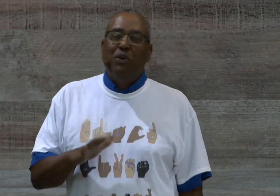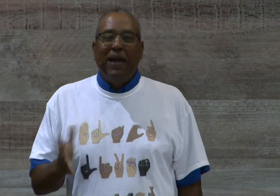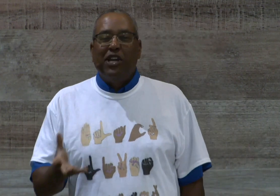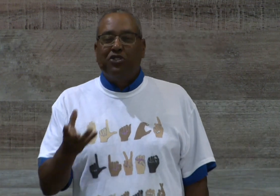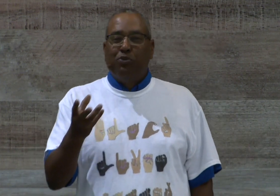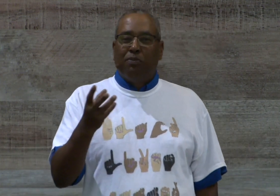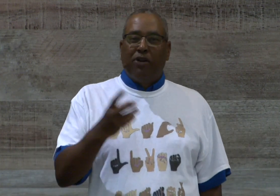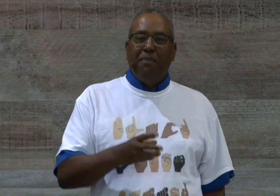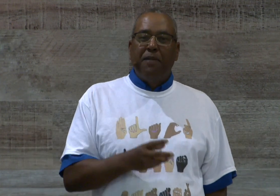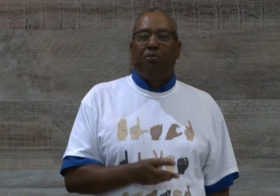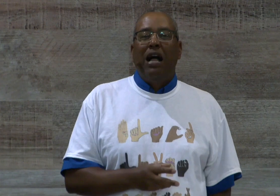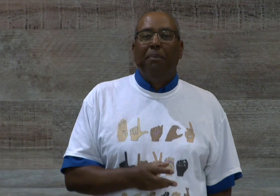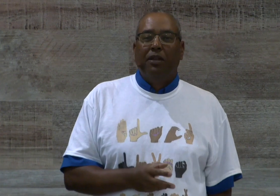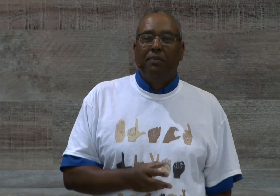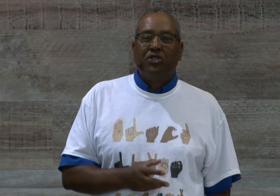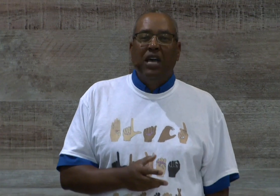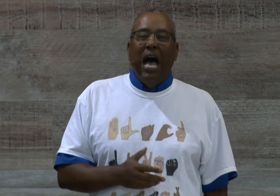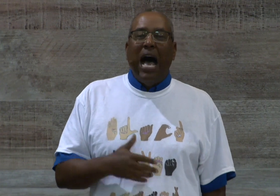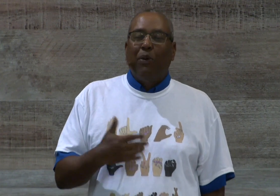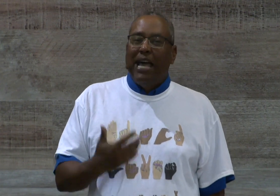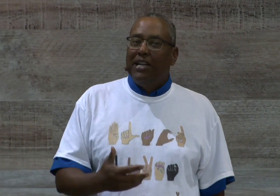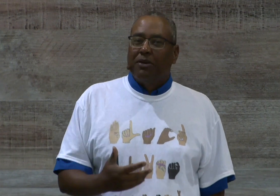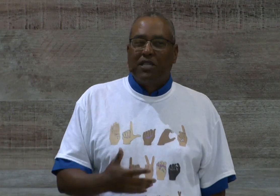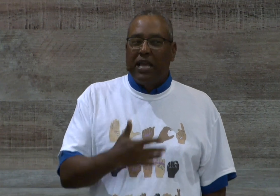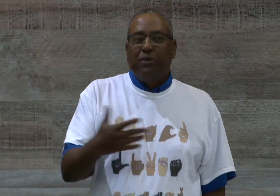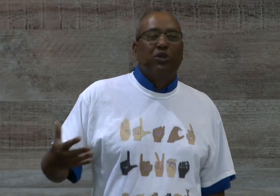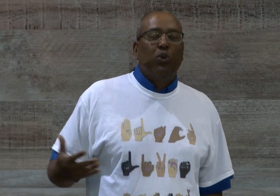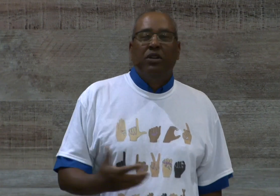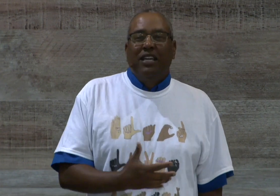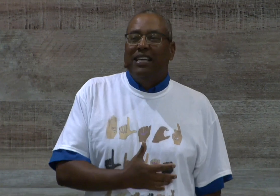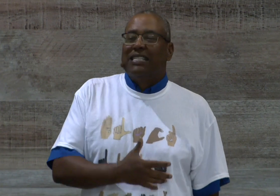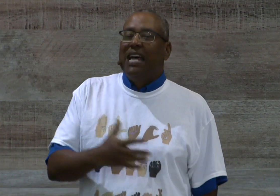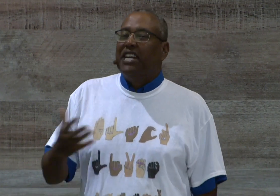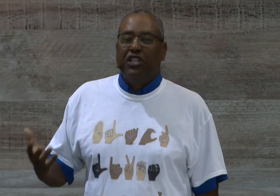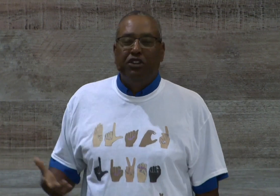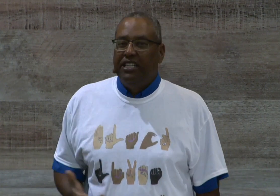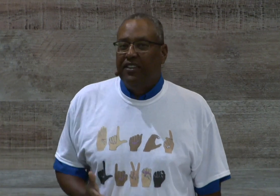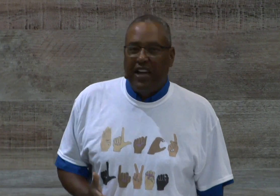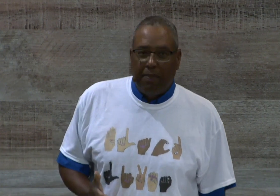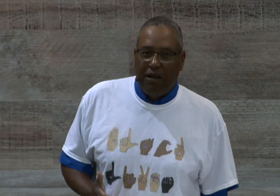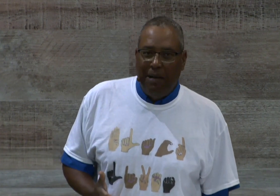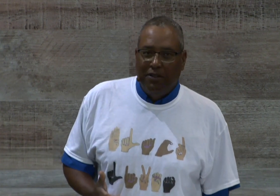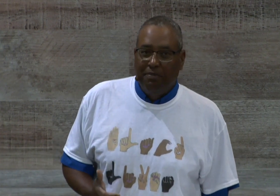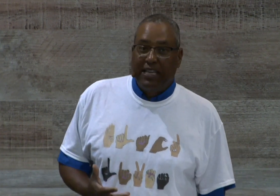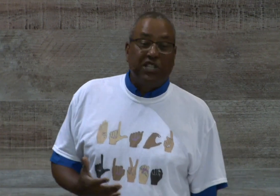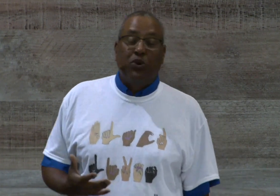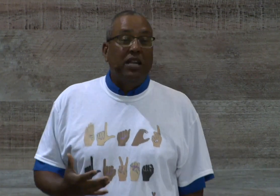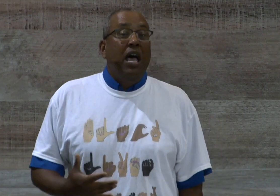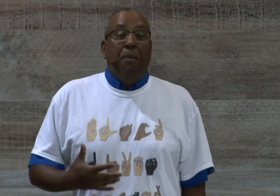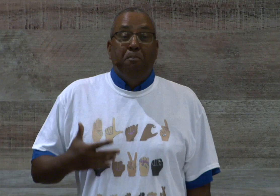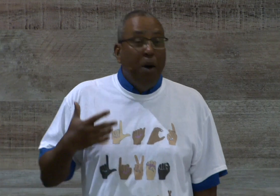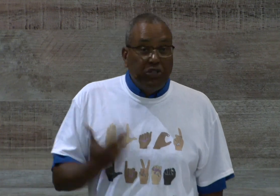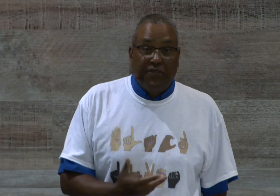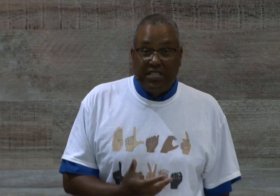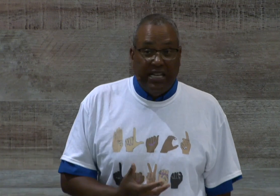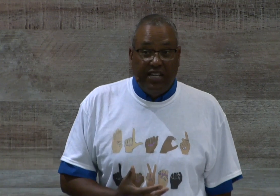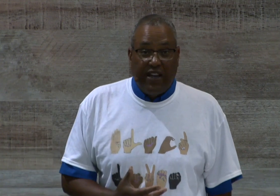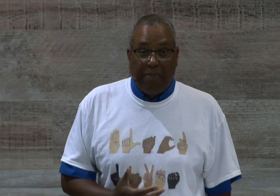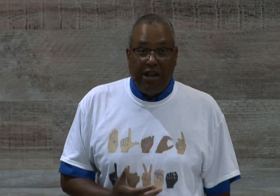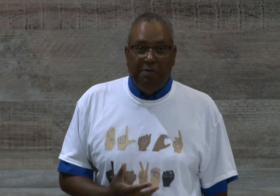managers would bring me problems, I would ask them, okay, well, it's nice that you can identify a problem. Guess what? Most of us can identify problems,